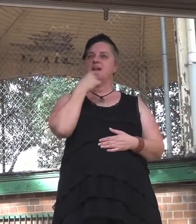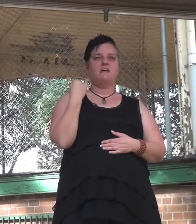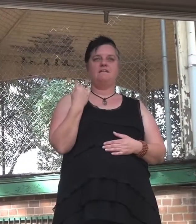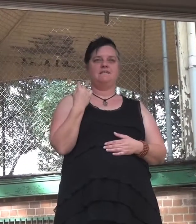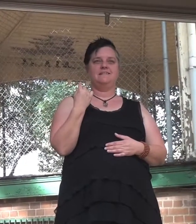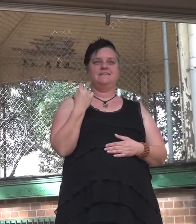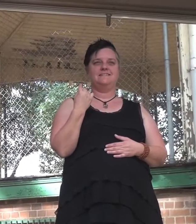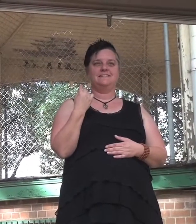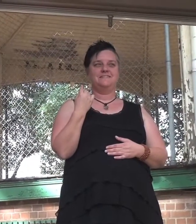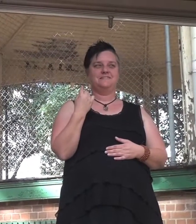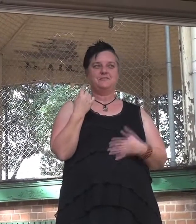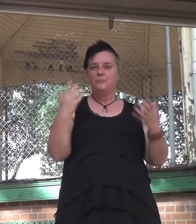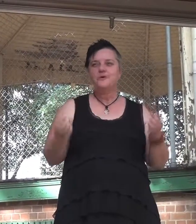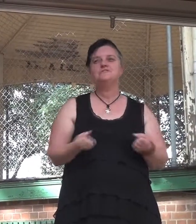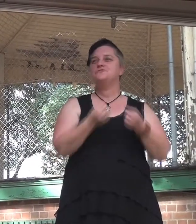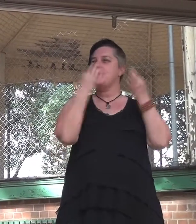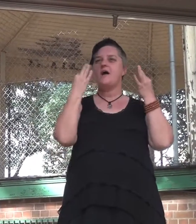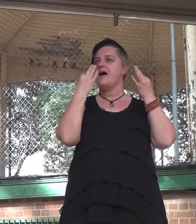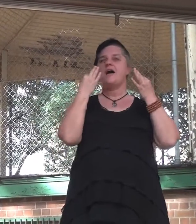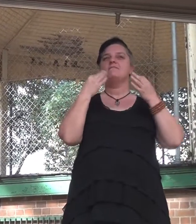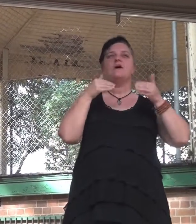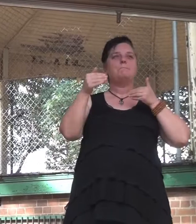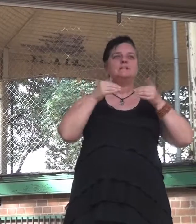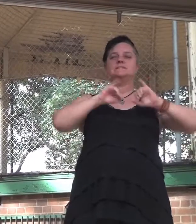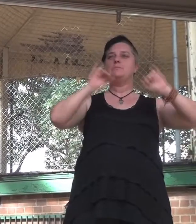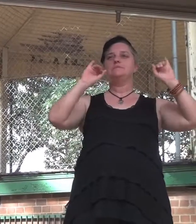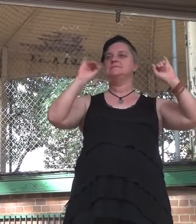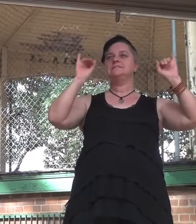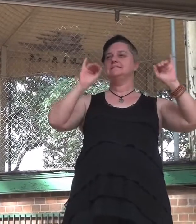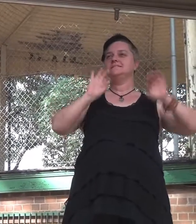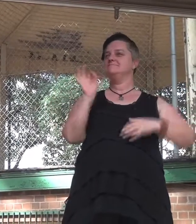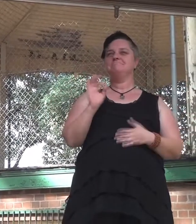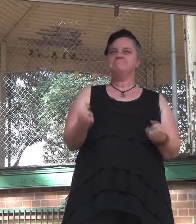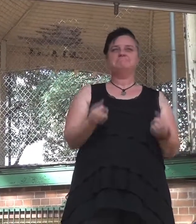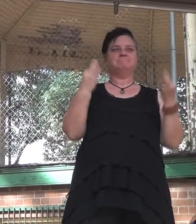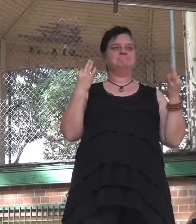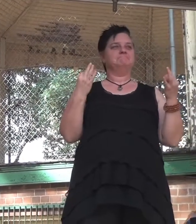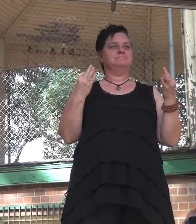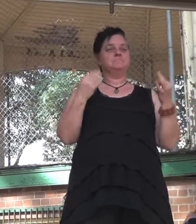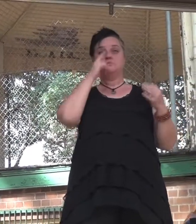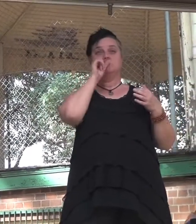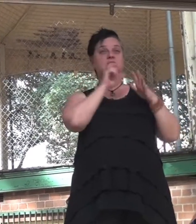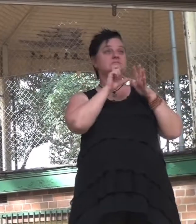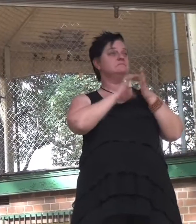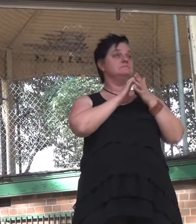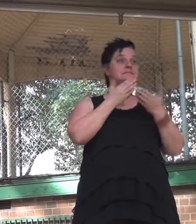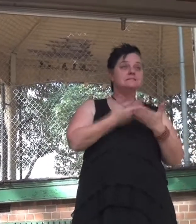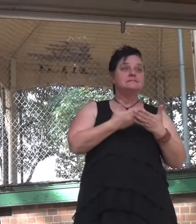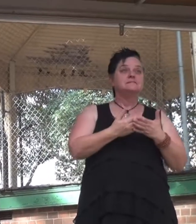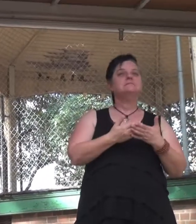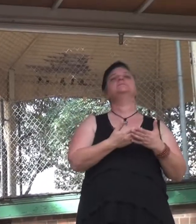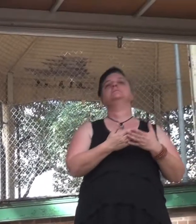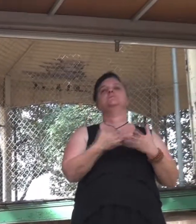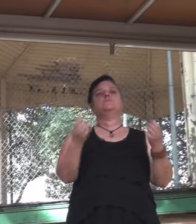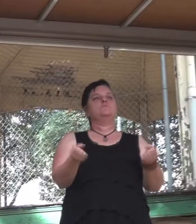Let's say that again. There is no budget emergency. And we can chant that if we like. There is no budget